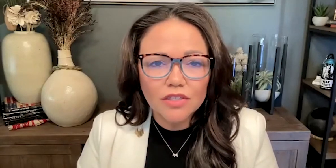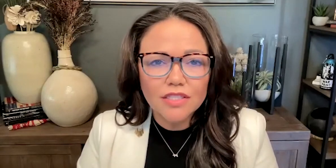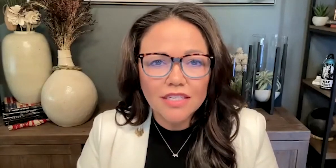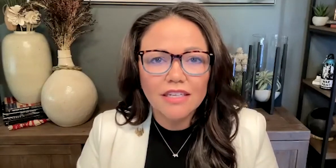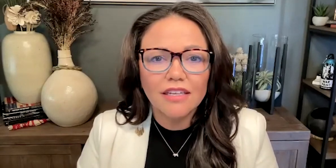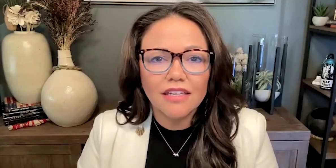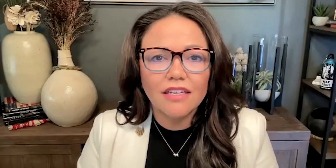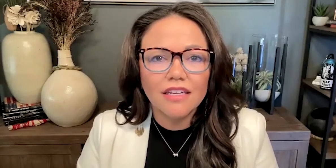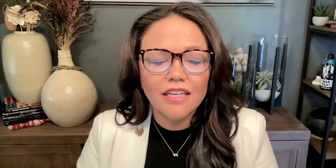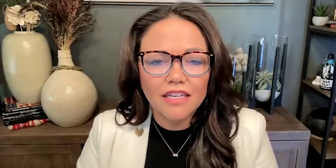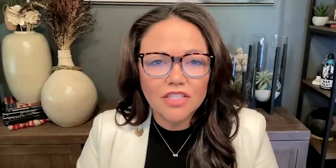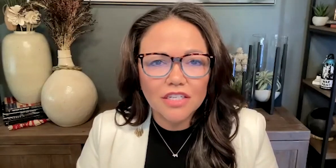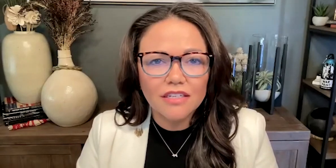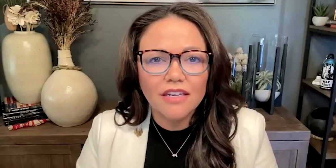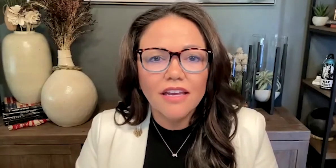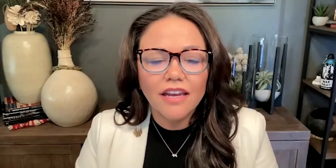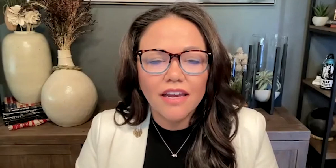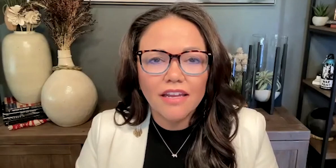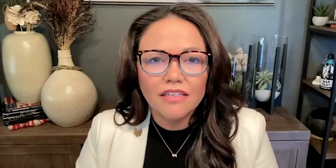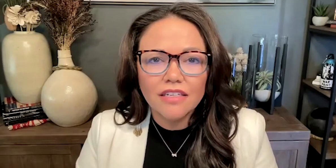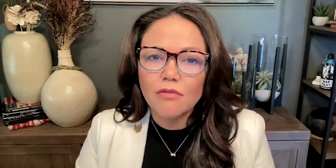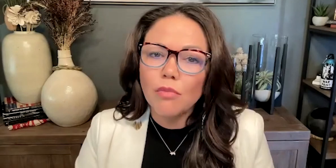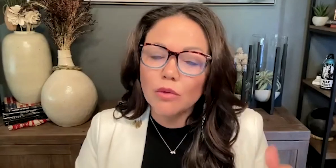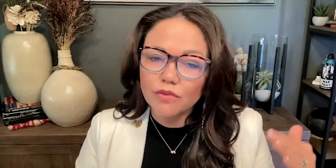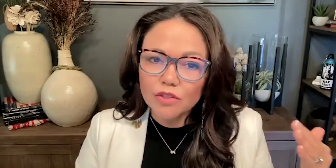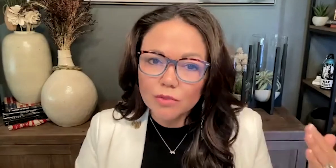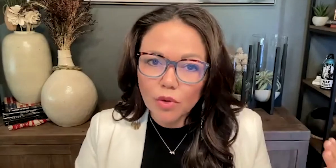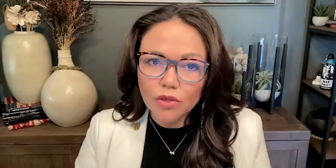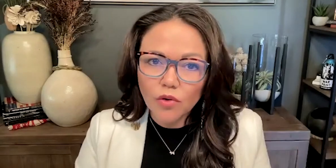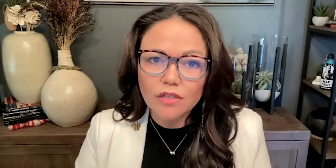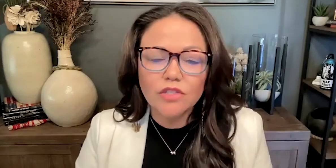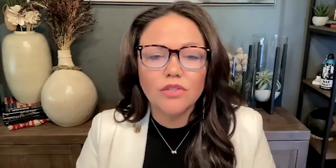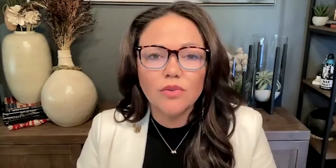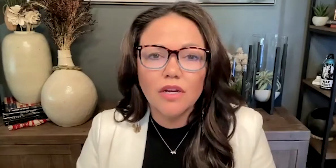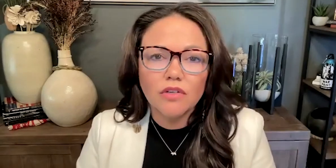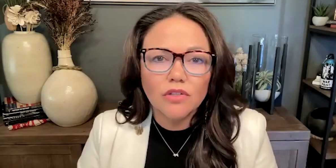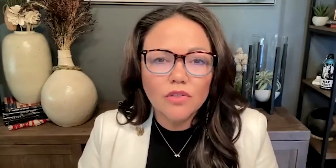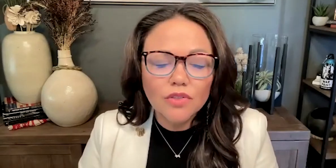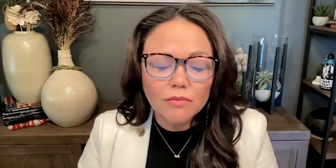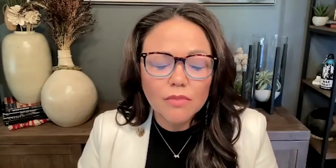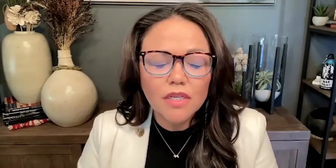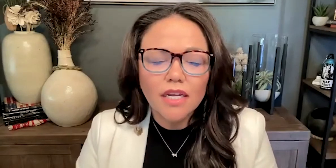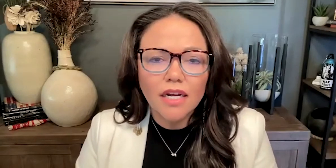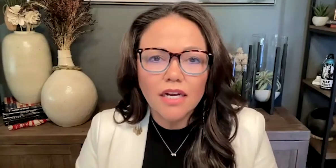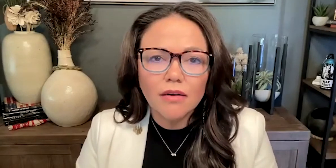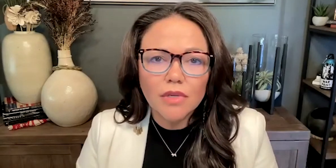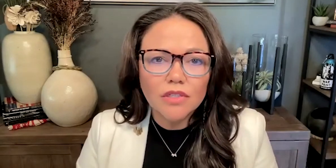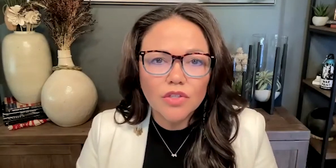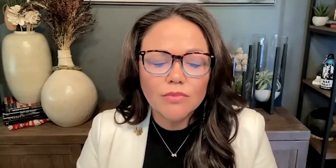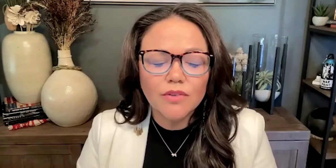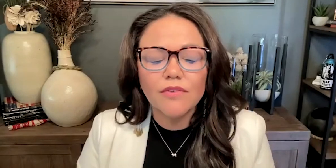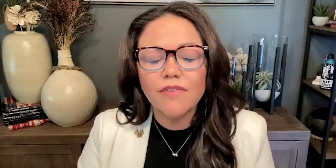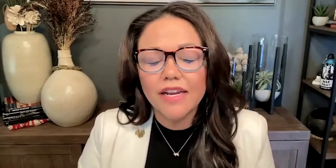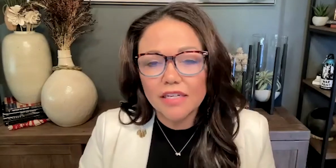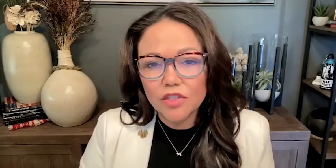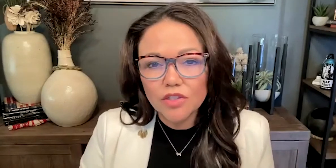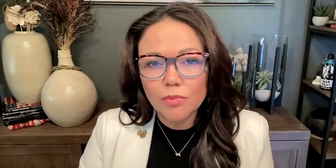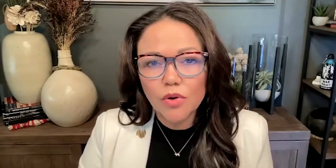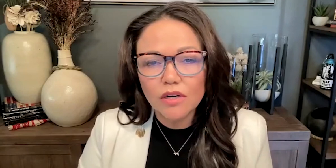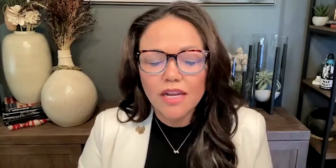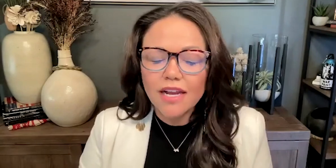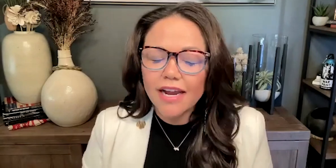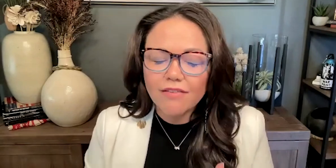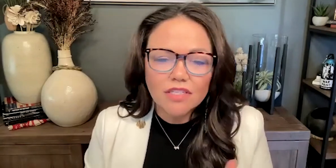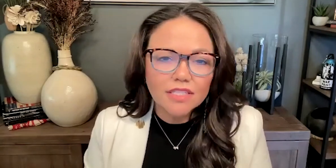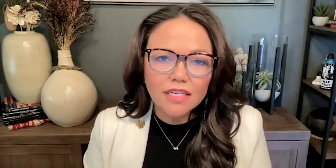tribal leaders in engaging and most of the support going to Governor Newsom in terms of the financial